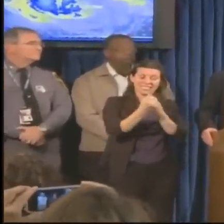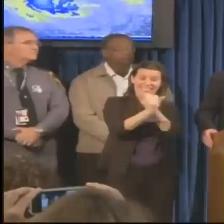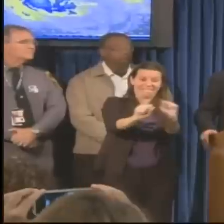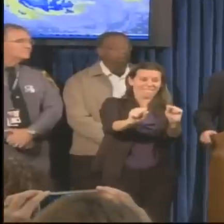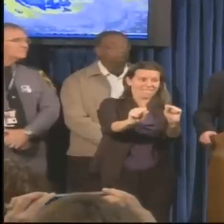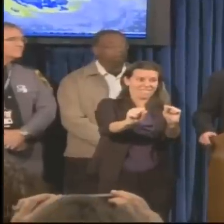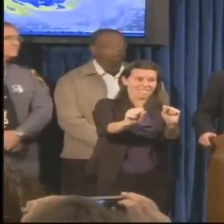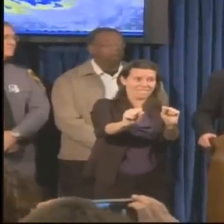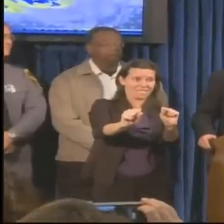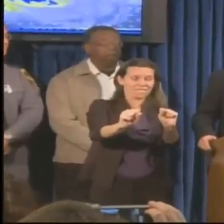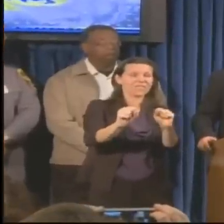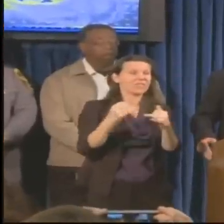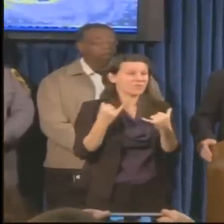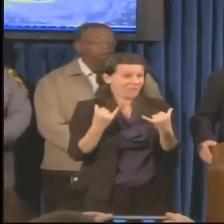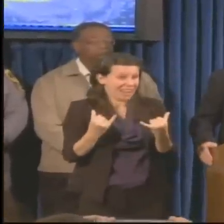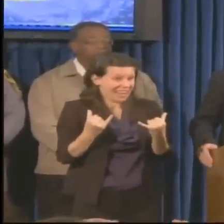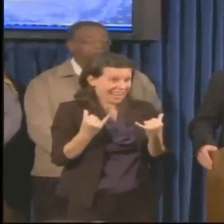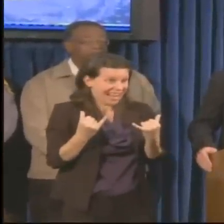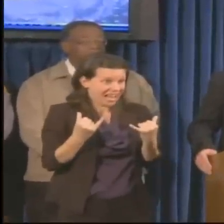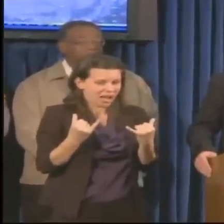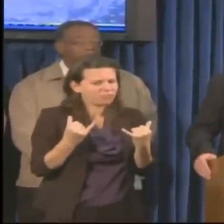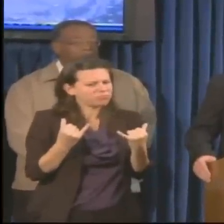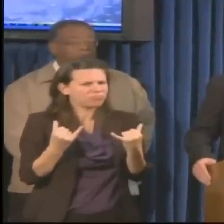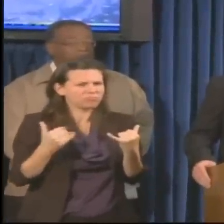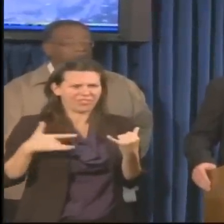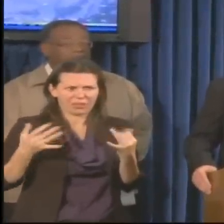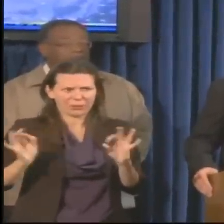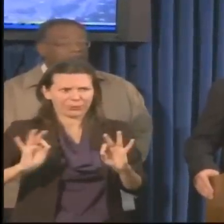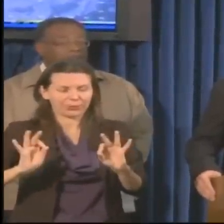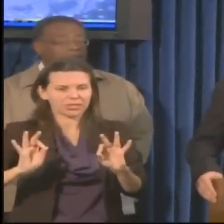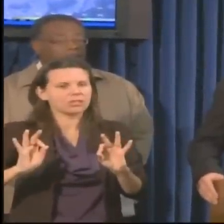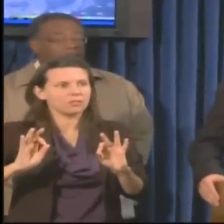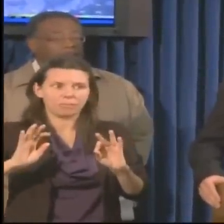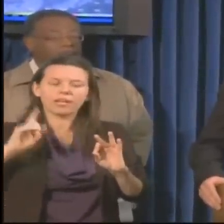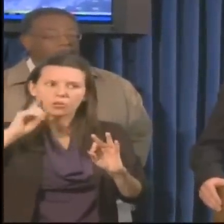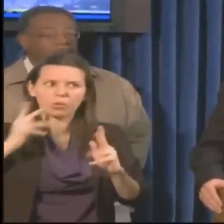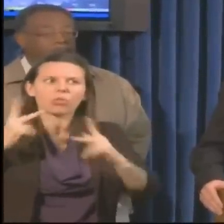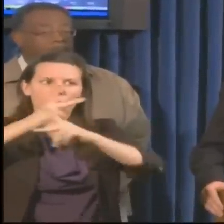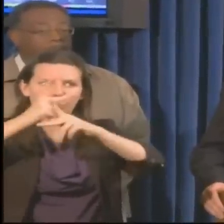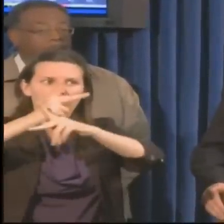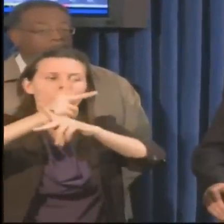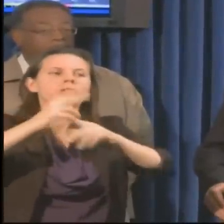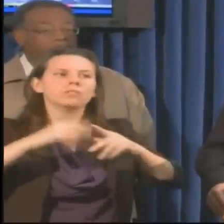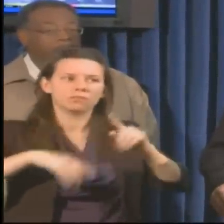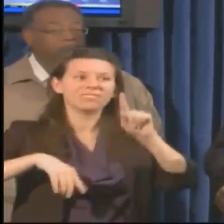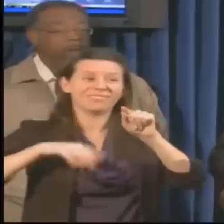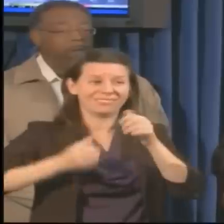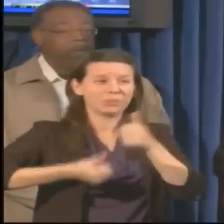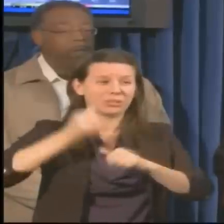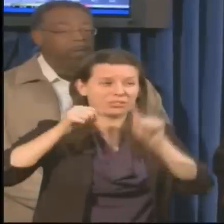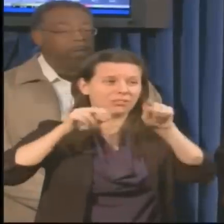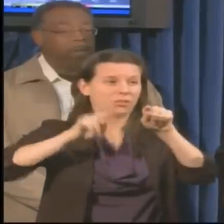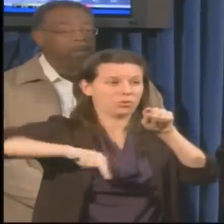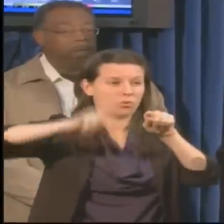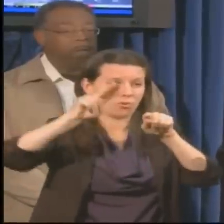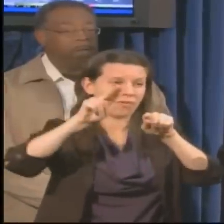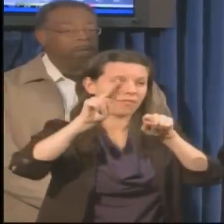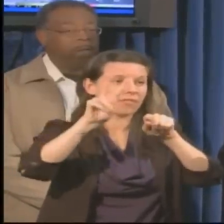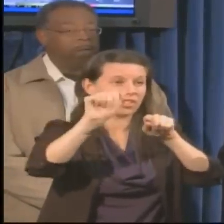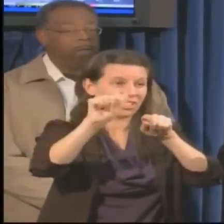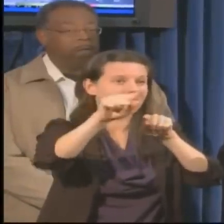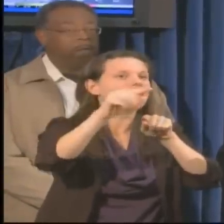lot worse than it is right now over the next couple of days, particularly northern Virginia, where the big impacts will be Monday,